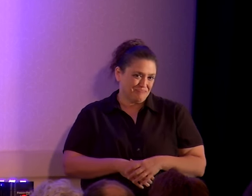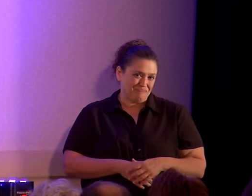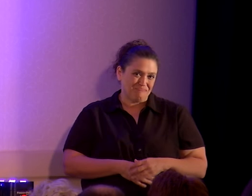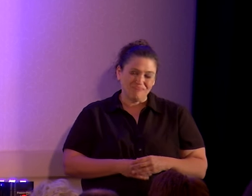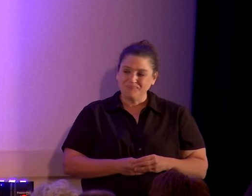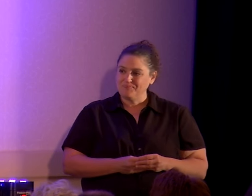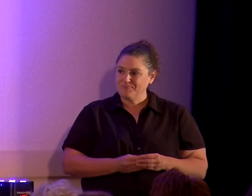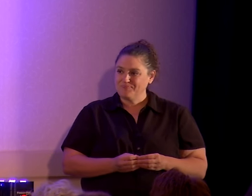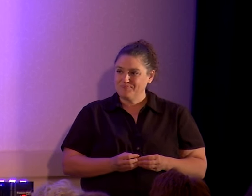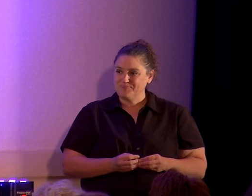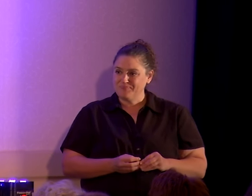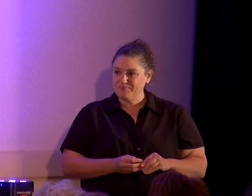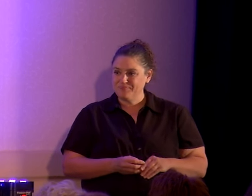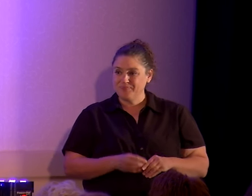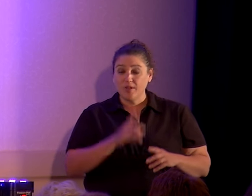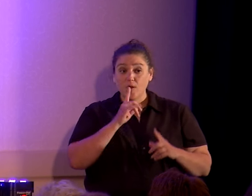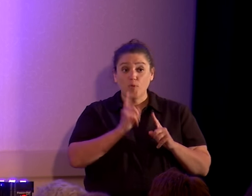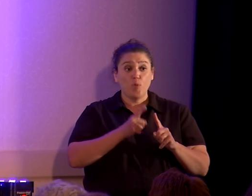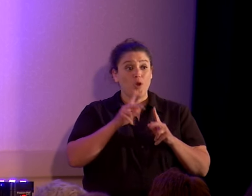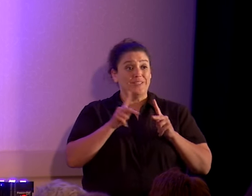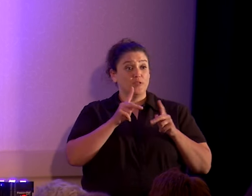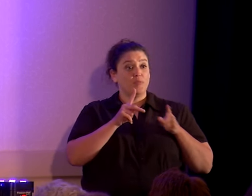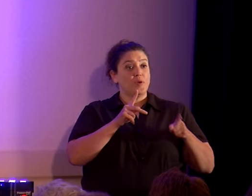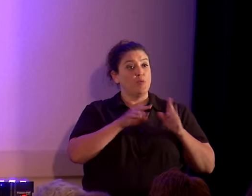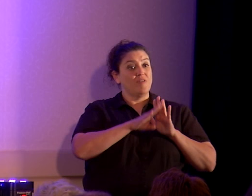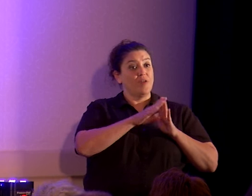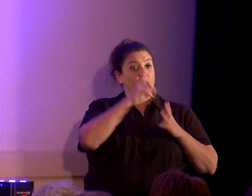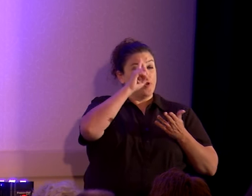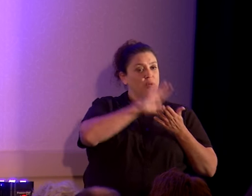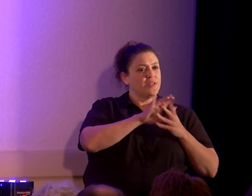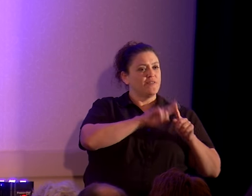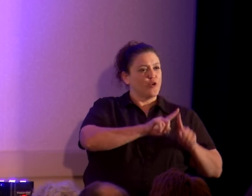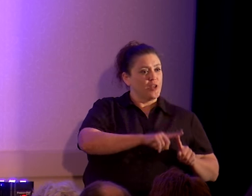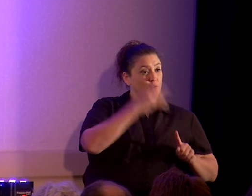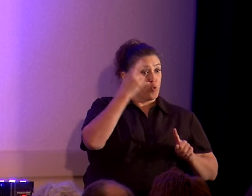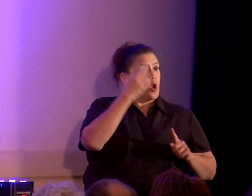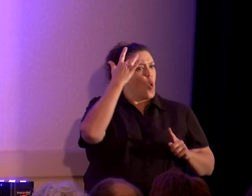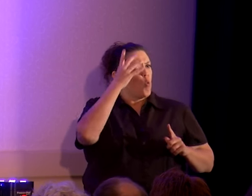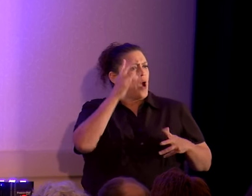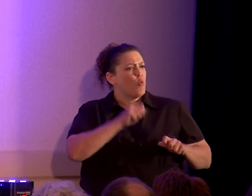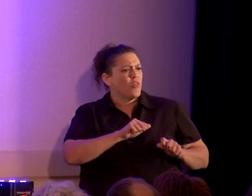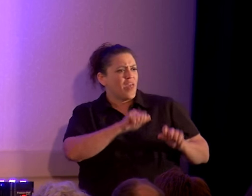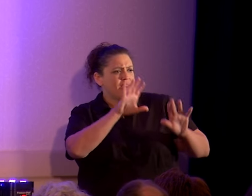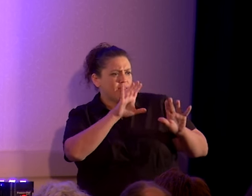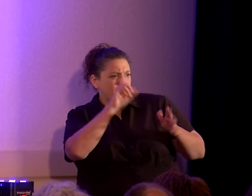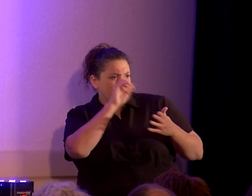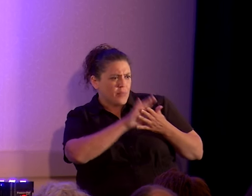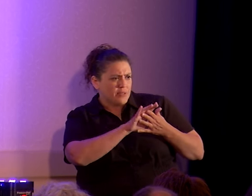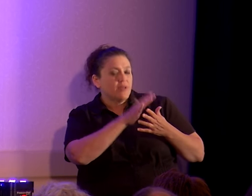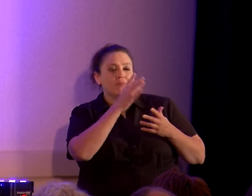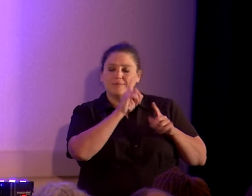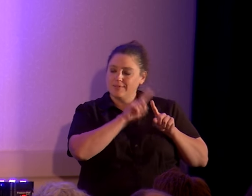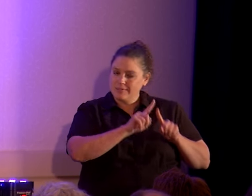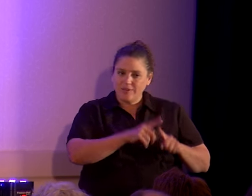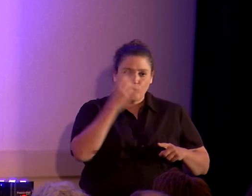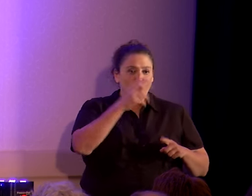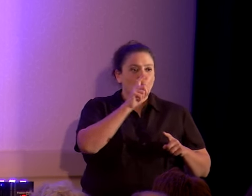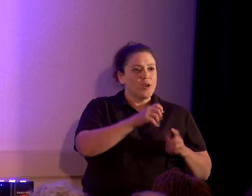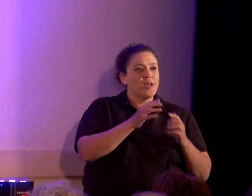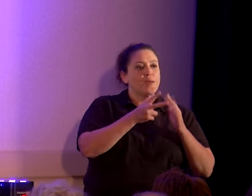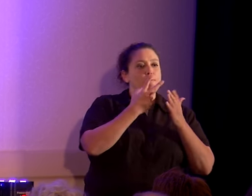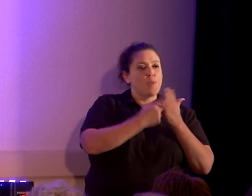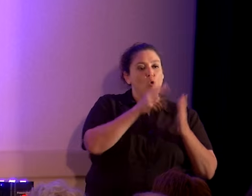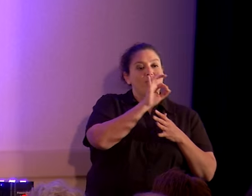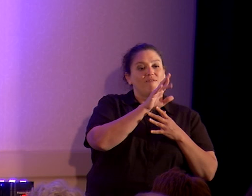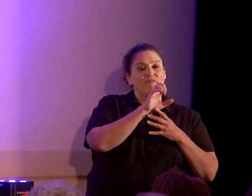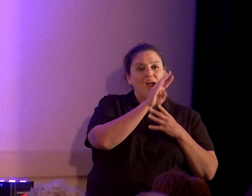But the point is that people have these beliefs for different reasons, and they're going to give up those beliefs for different reasons. And this is why we need both firebrands and diplomats. This is why we need